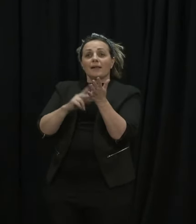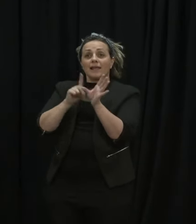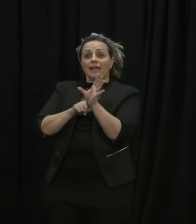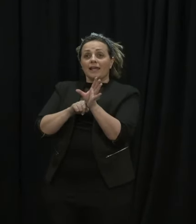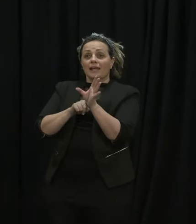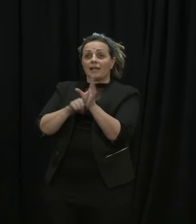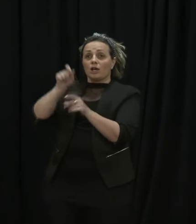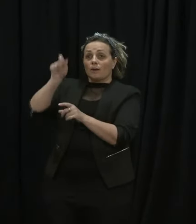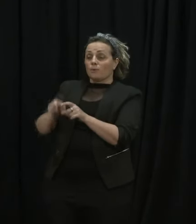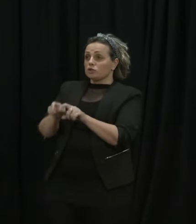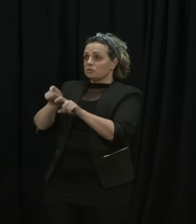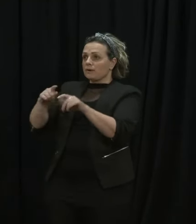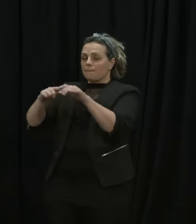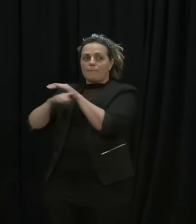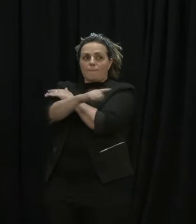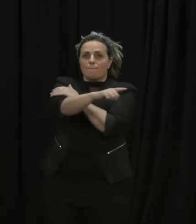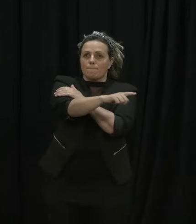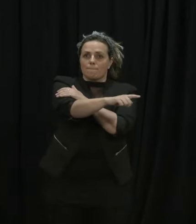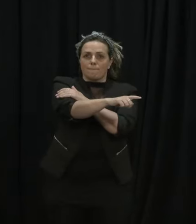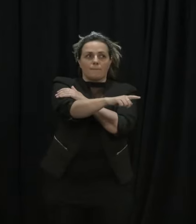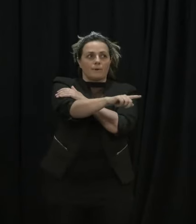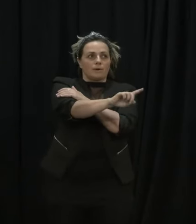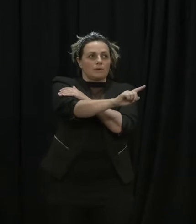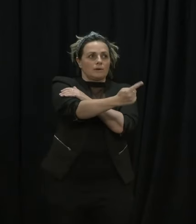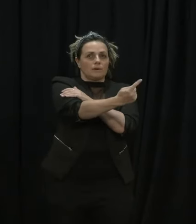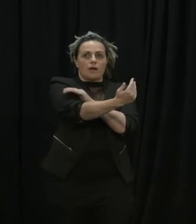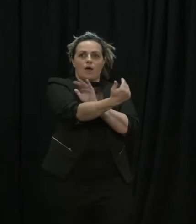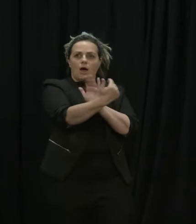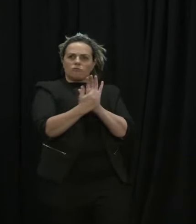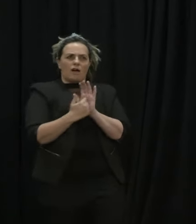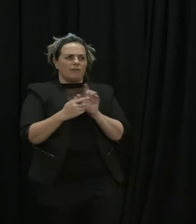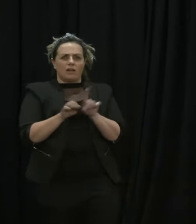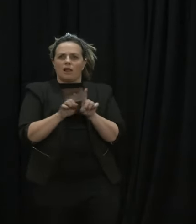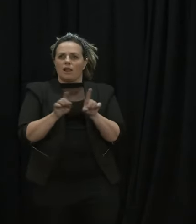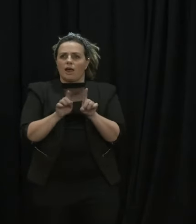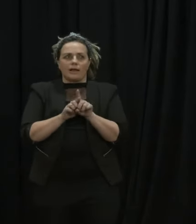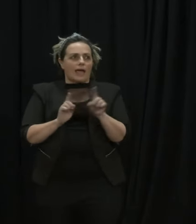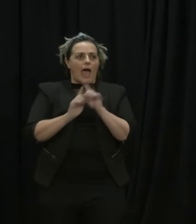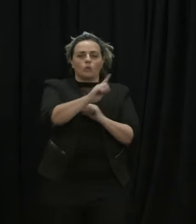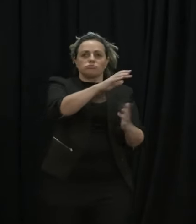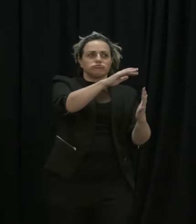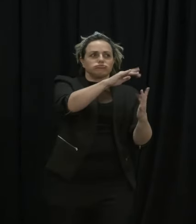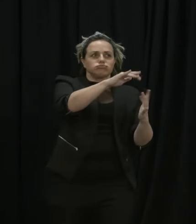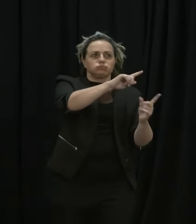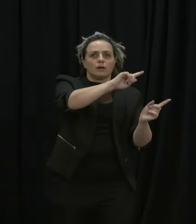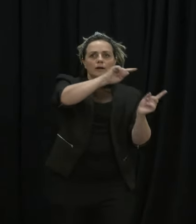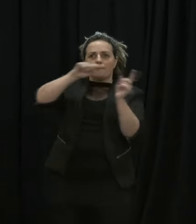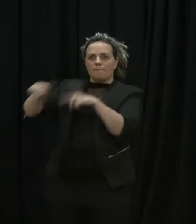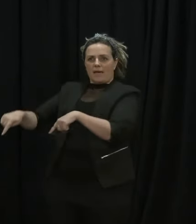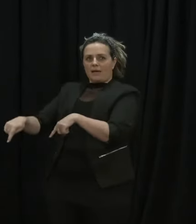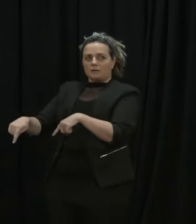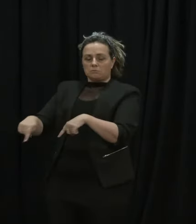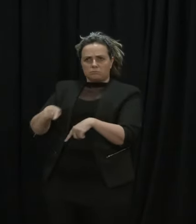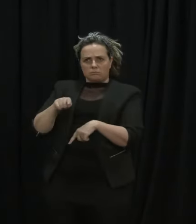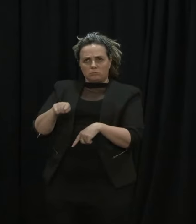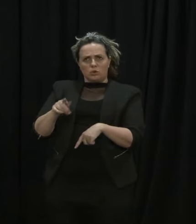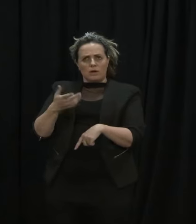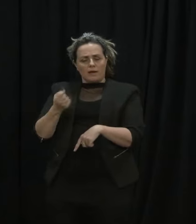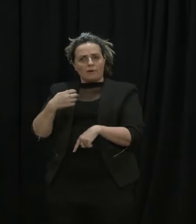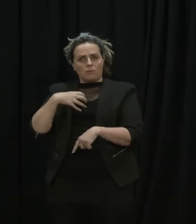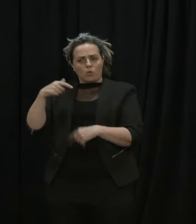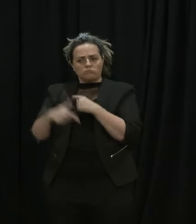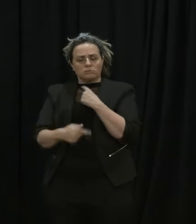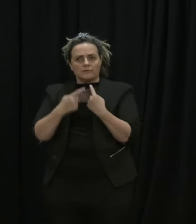facility and then came back later and the day or later after a period of being out in the community. Have you got any information?